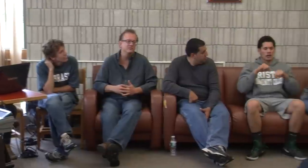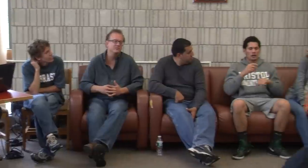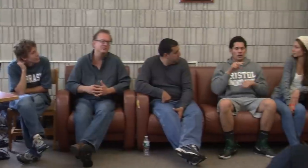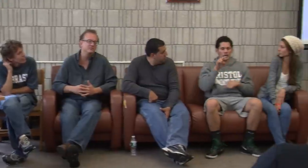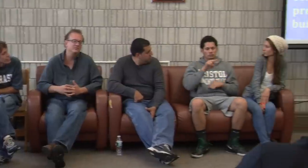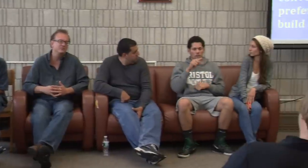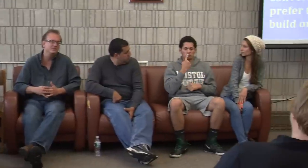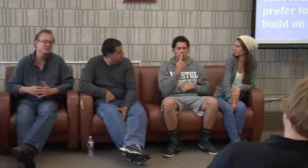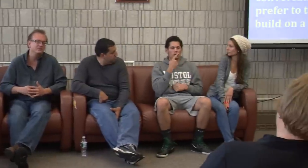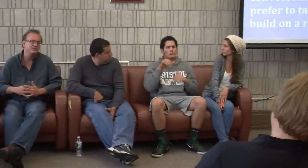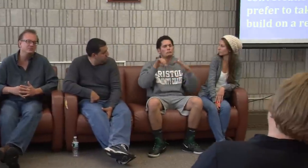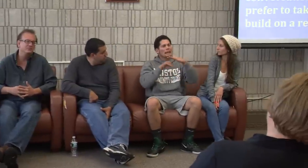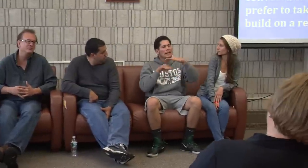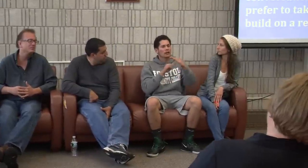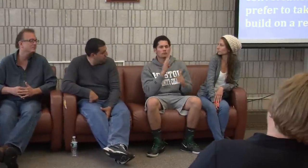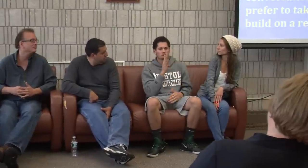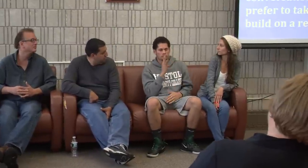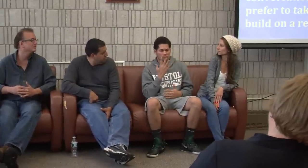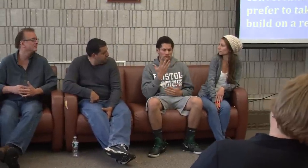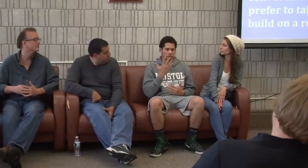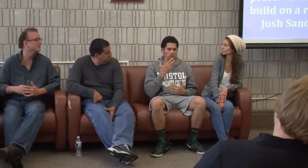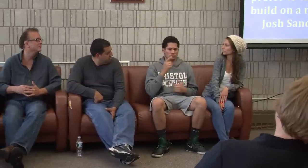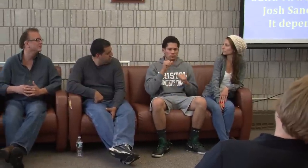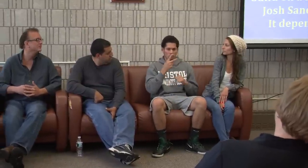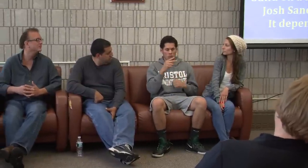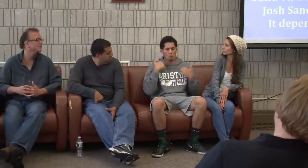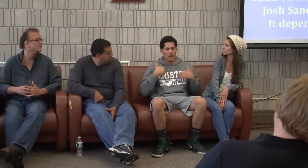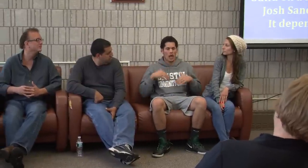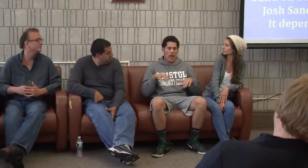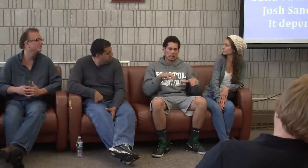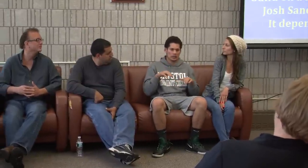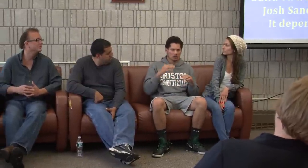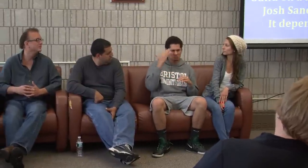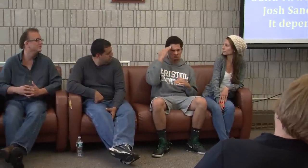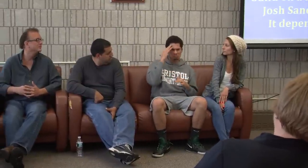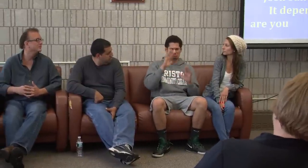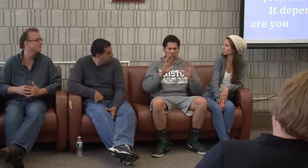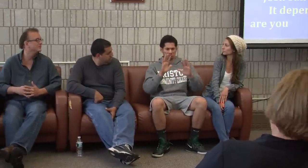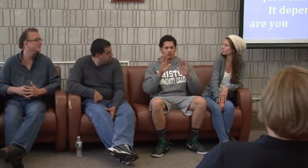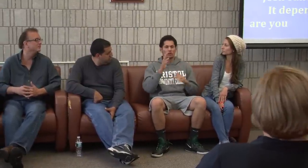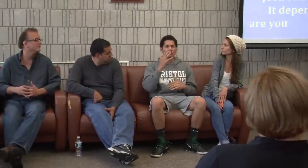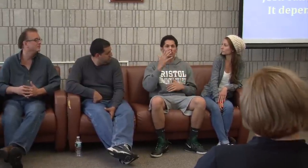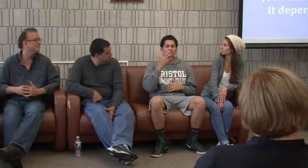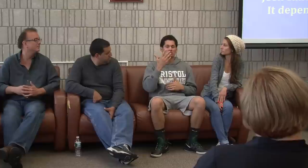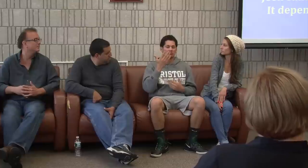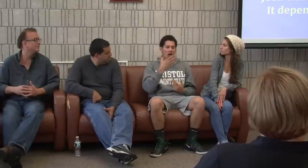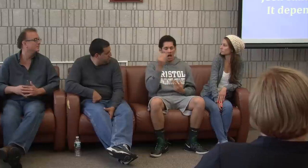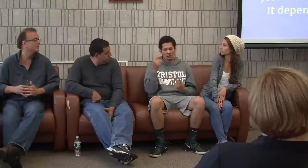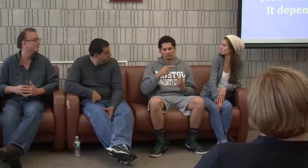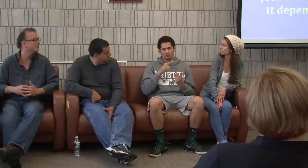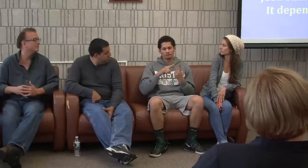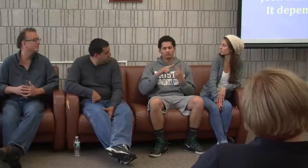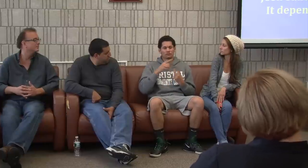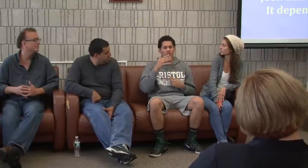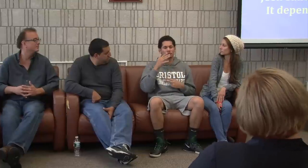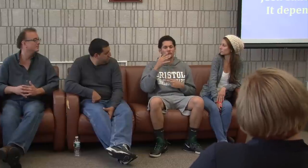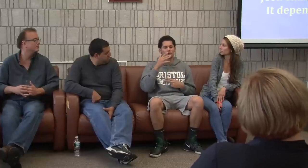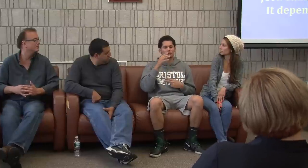It depends on, really, if you're speaking clearly or using some body language and facial expressions, I can get what you're